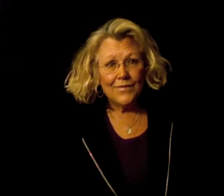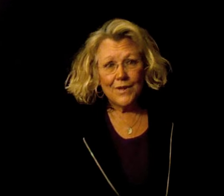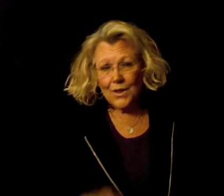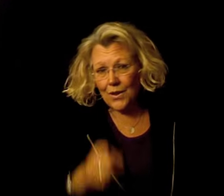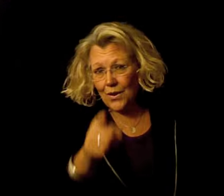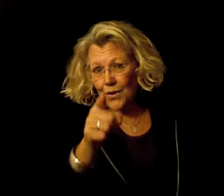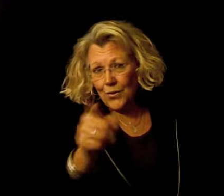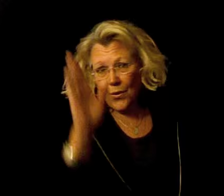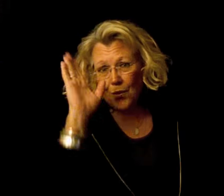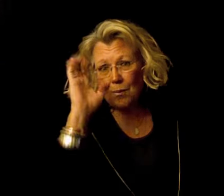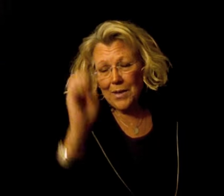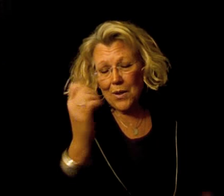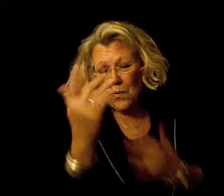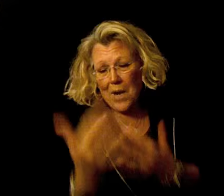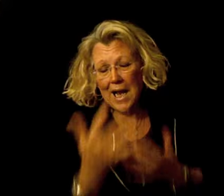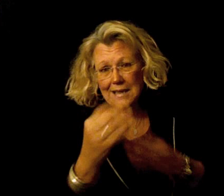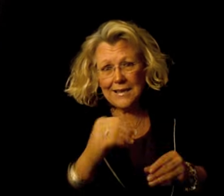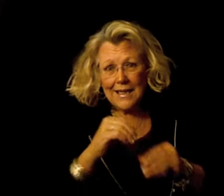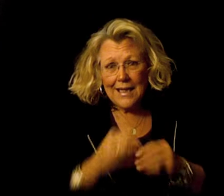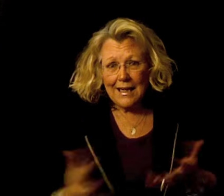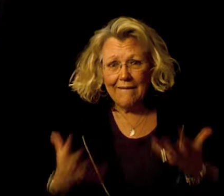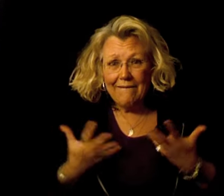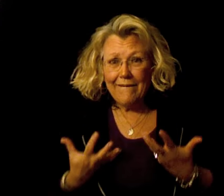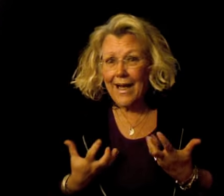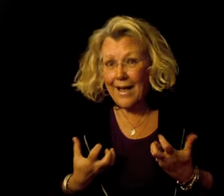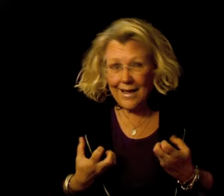You'll be waiting in vain